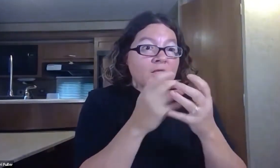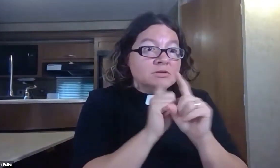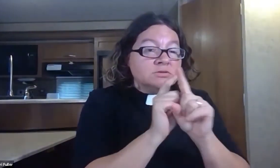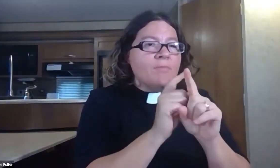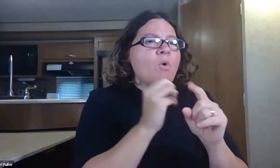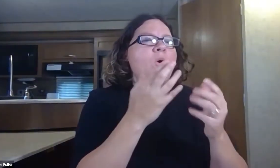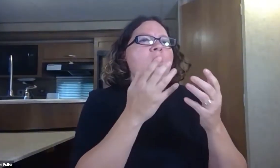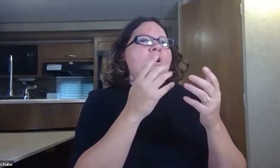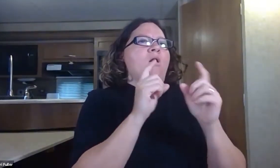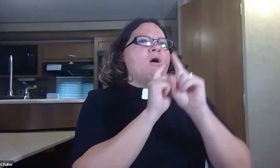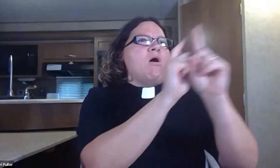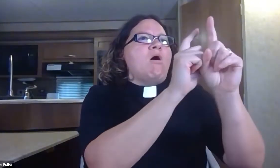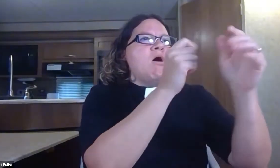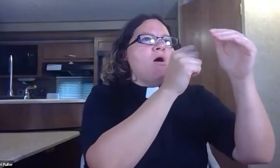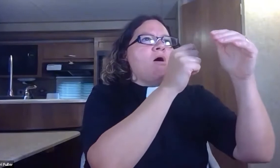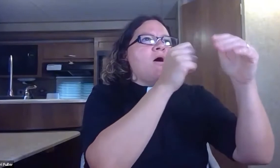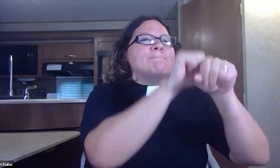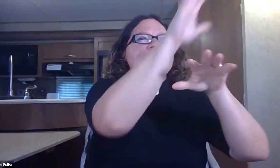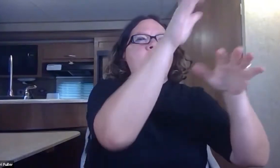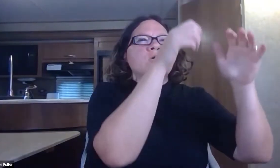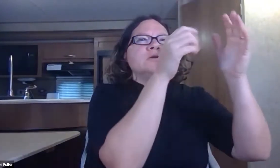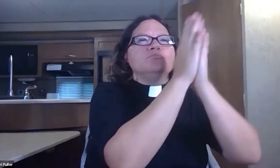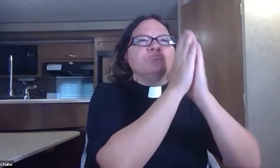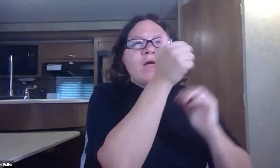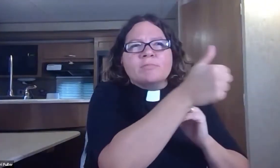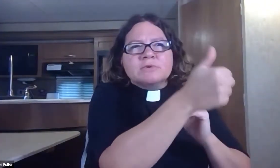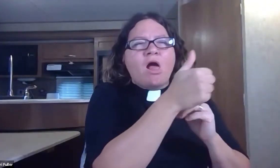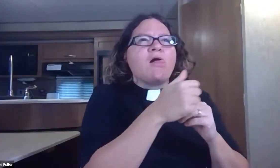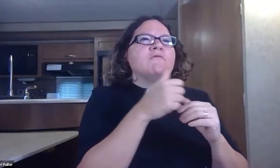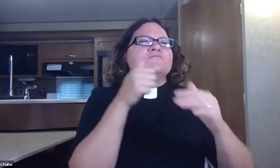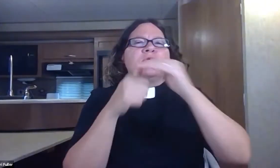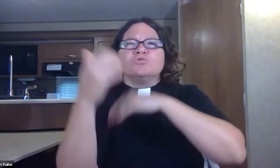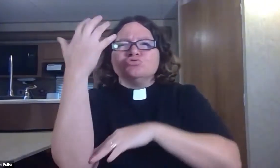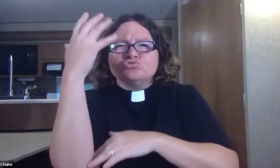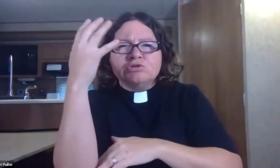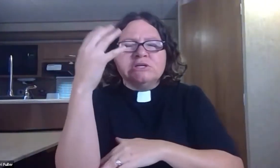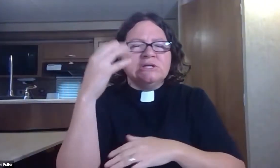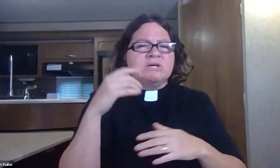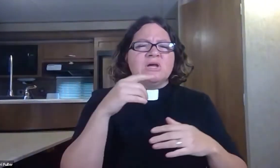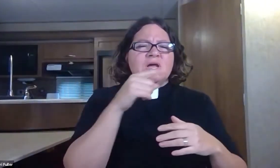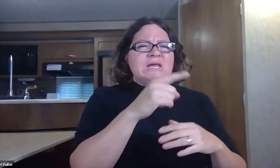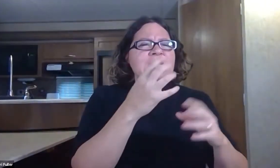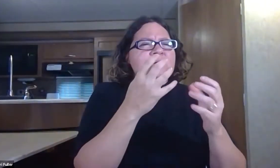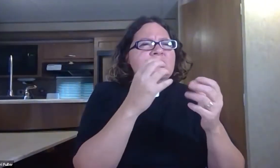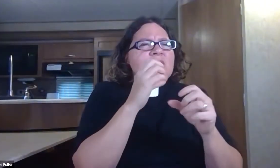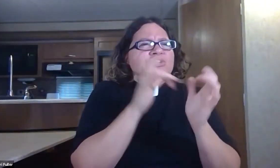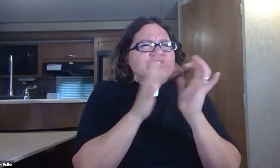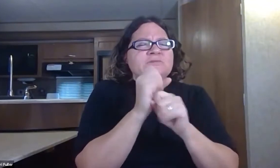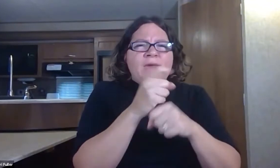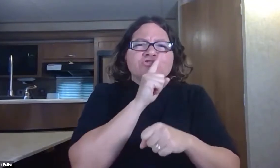He goes to pray with the disciples or he goes to the mountain to pray alone or in the